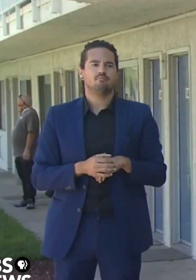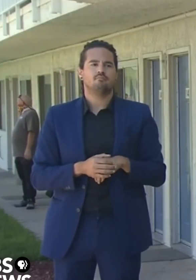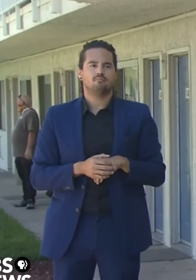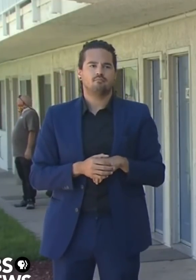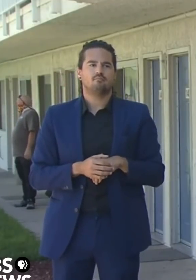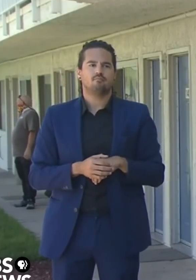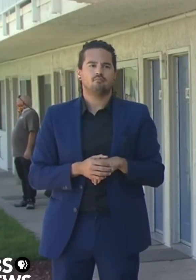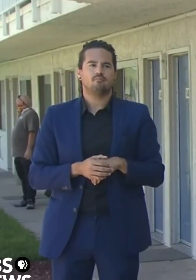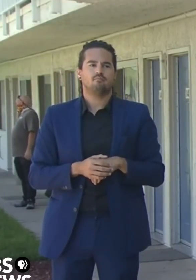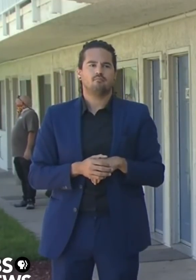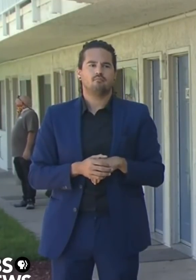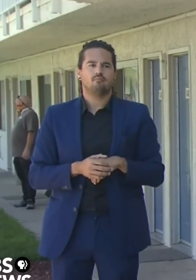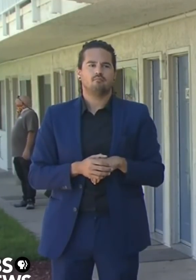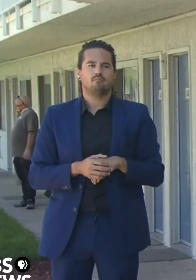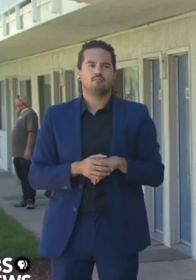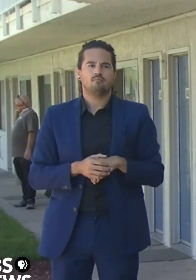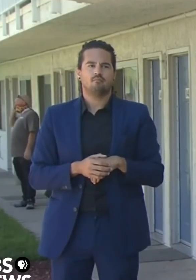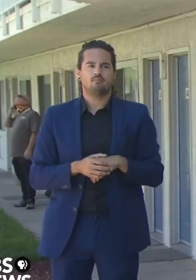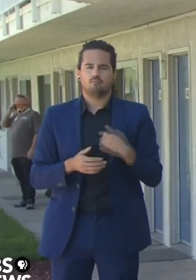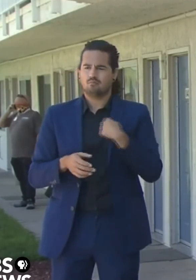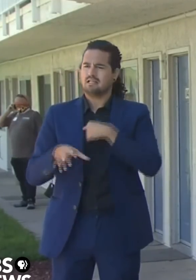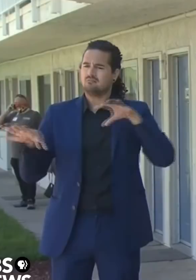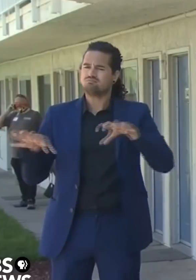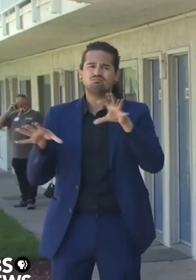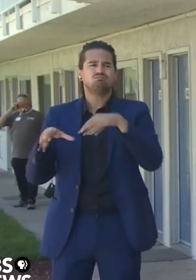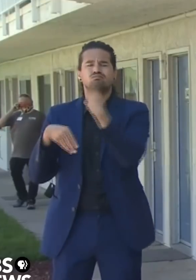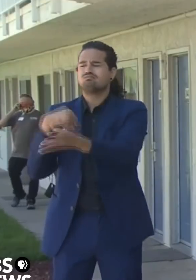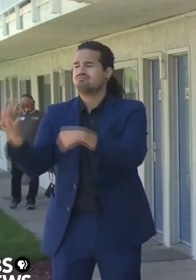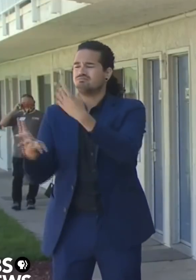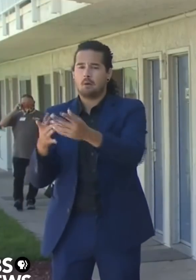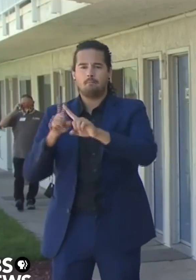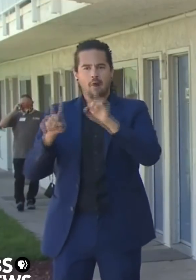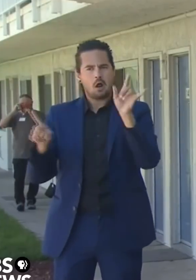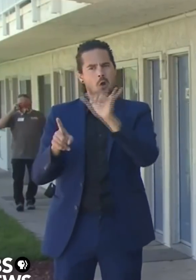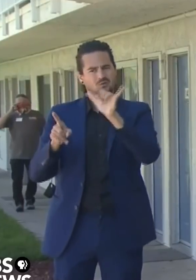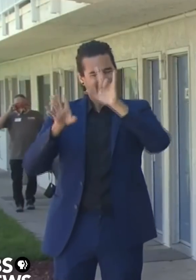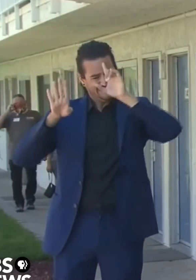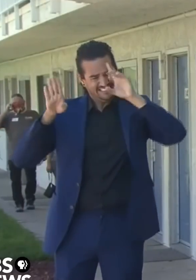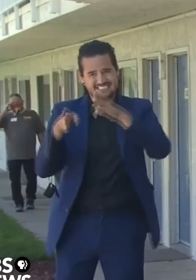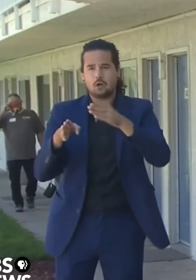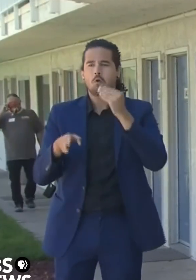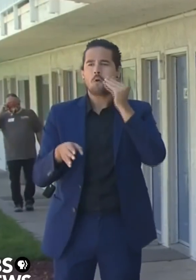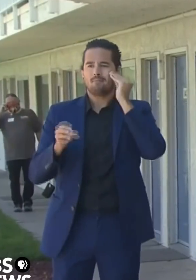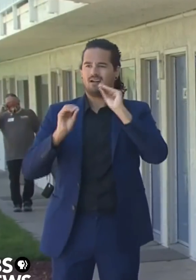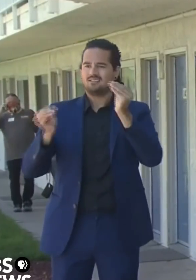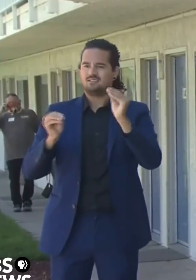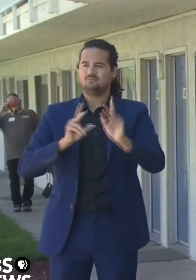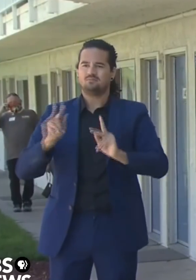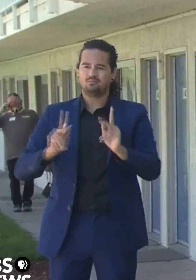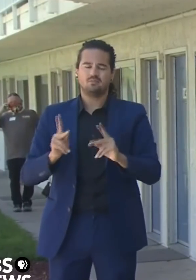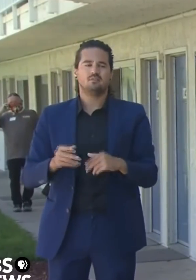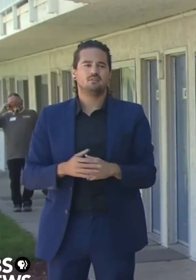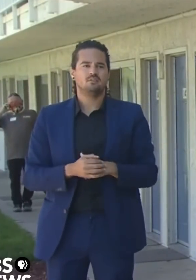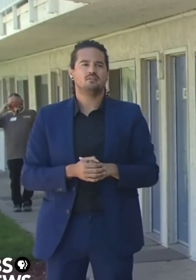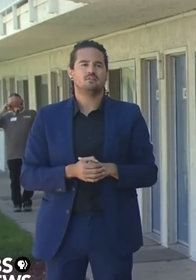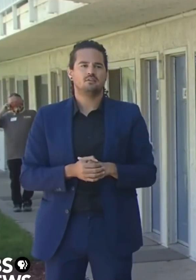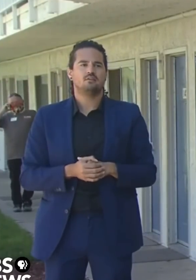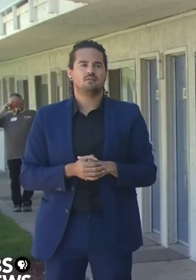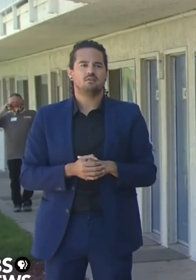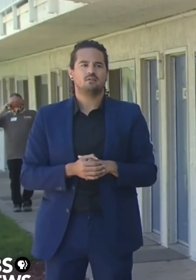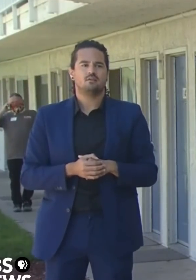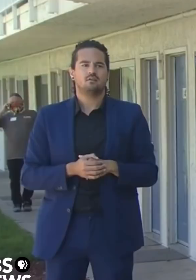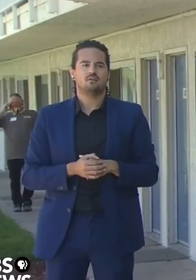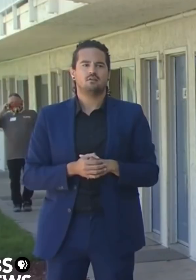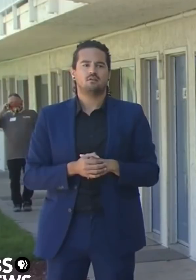issue of homelessness. Last year we put out a record amount of money to cities and counties and regions to help support their efforts, but we